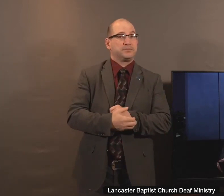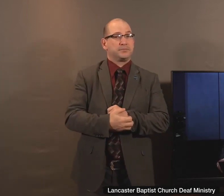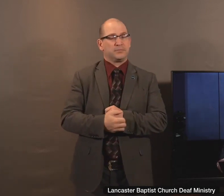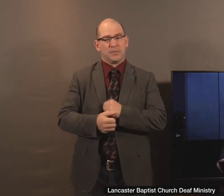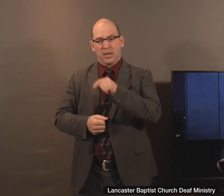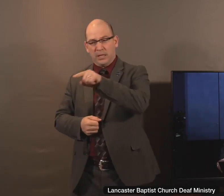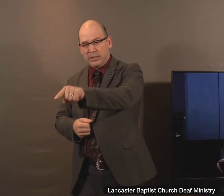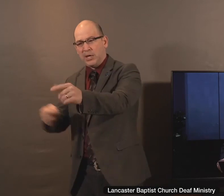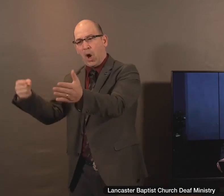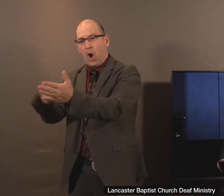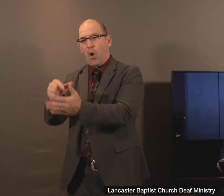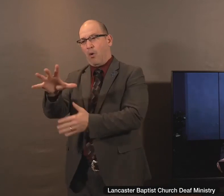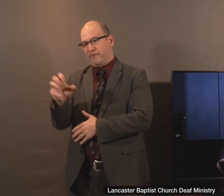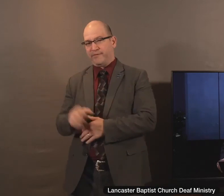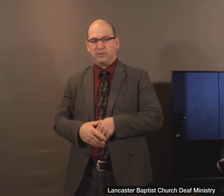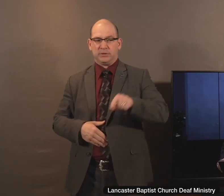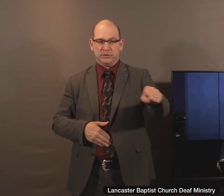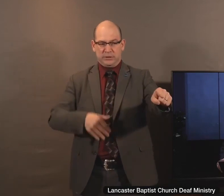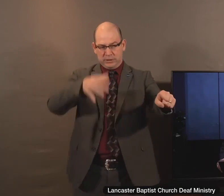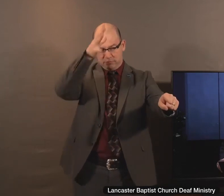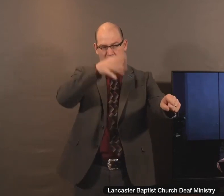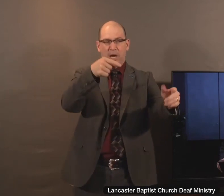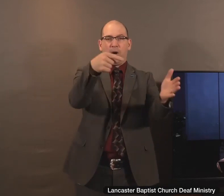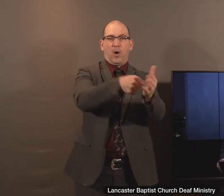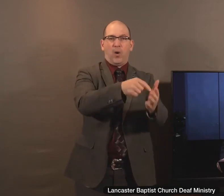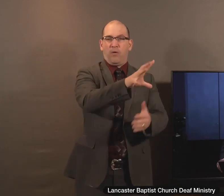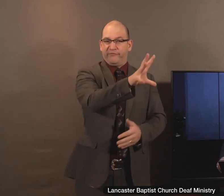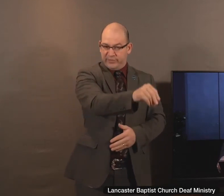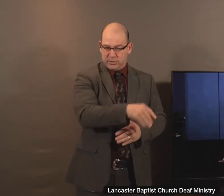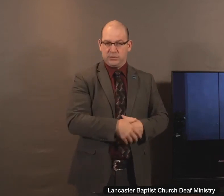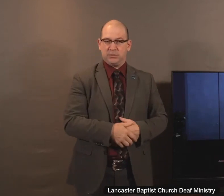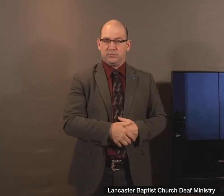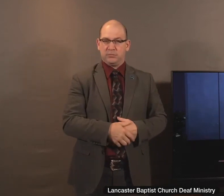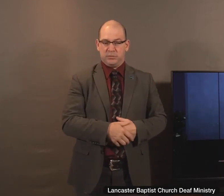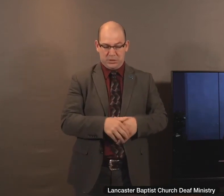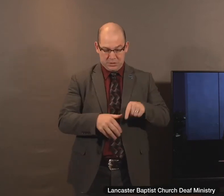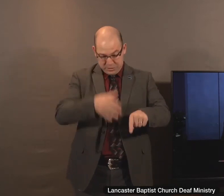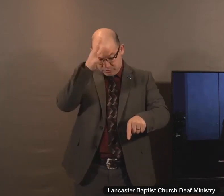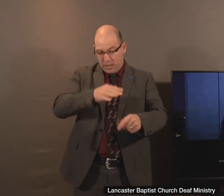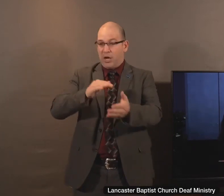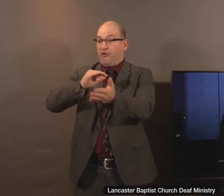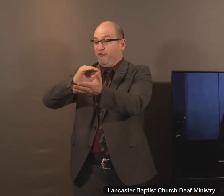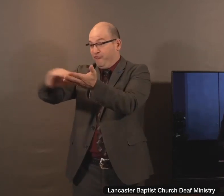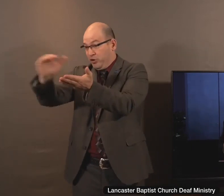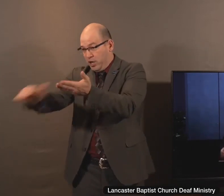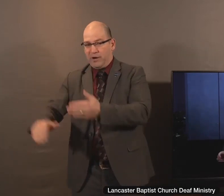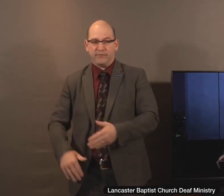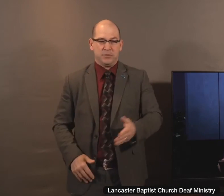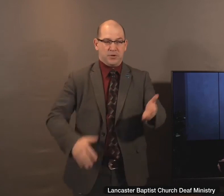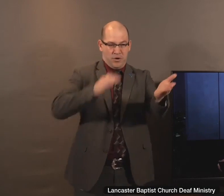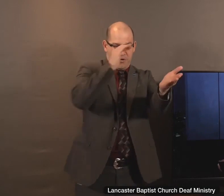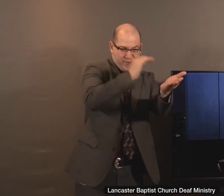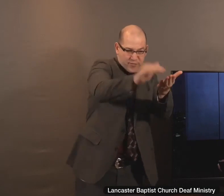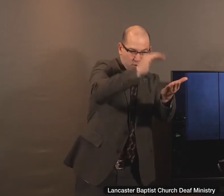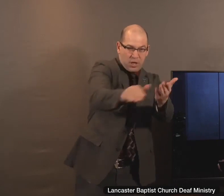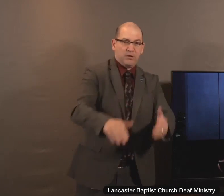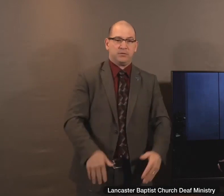The Bible speaks of the debt in the terms of 500 pence. This was the principal silver coin of the Roman empire.